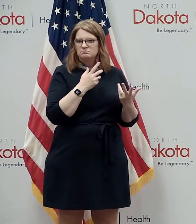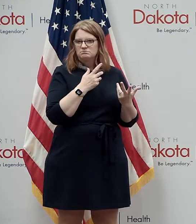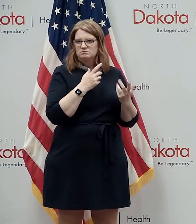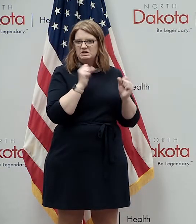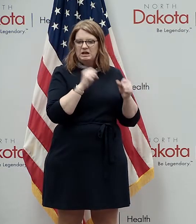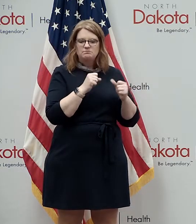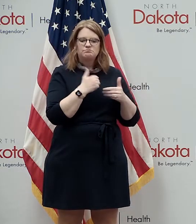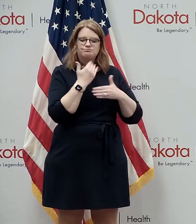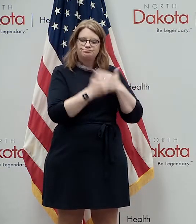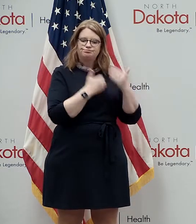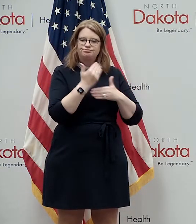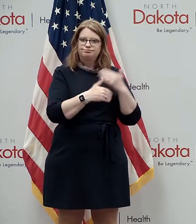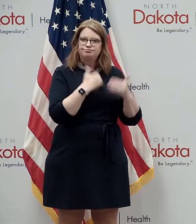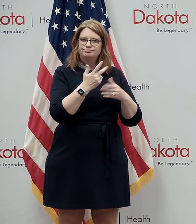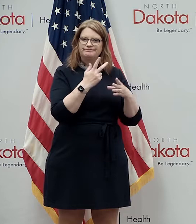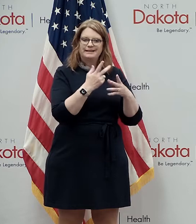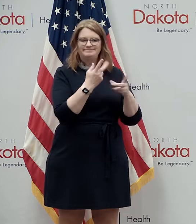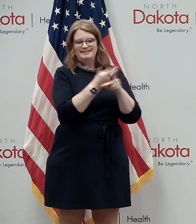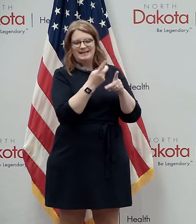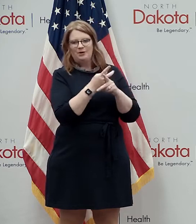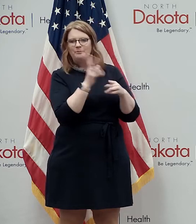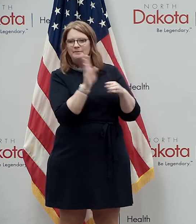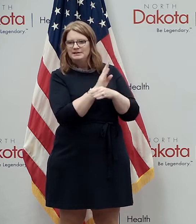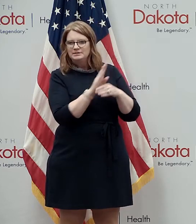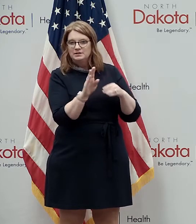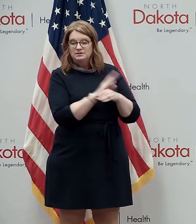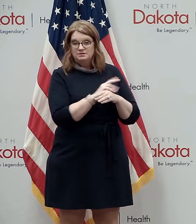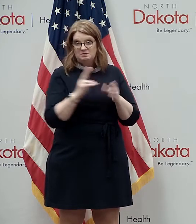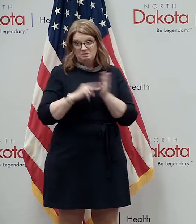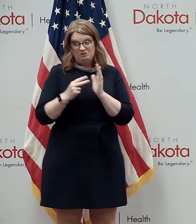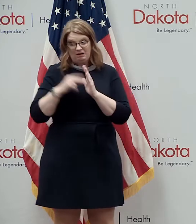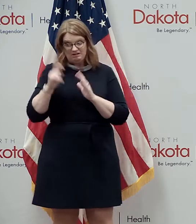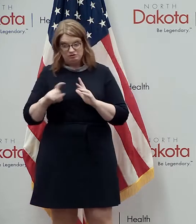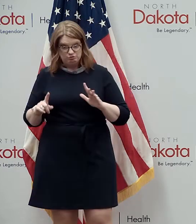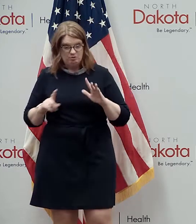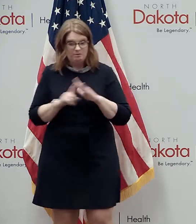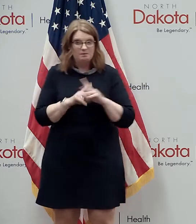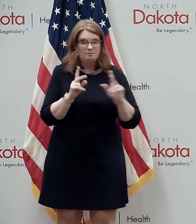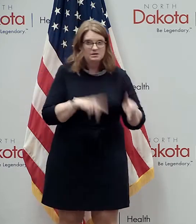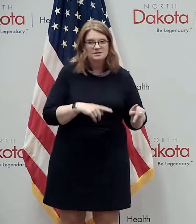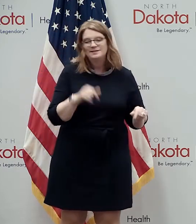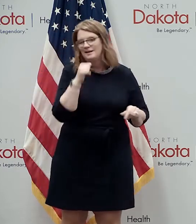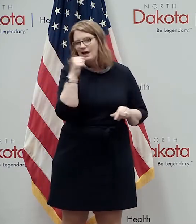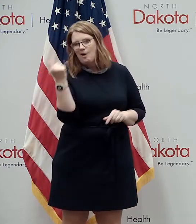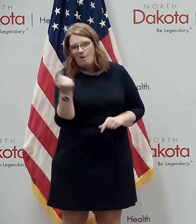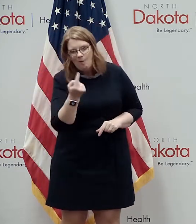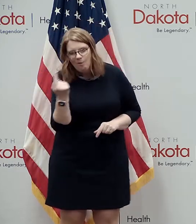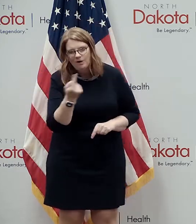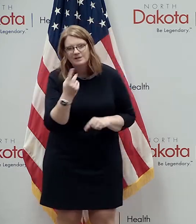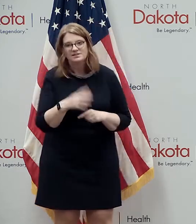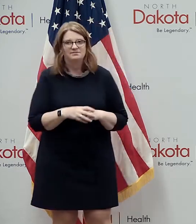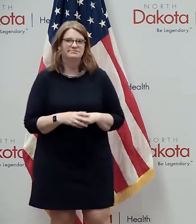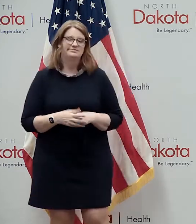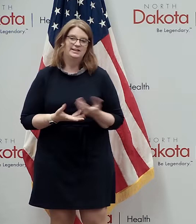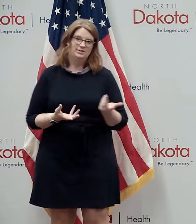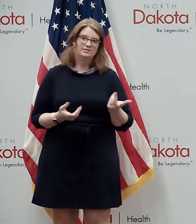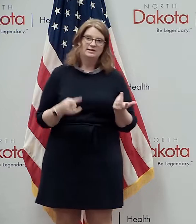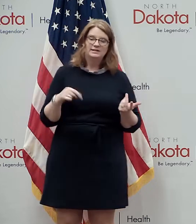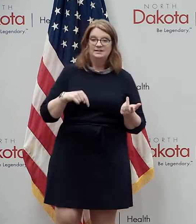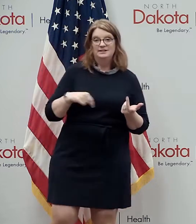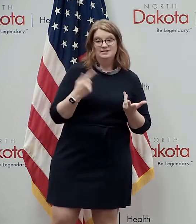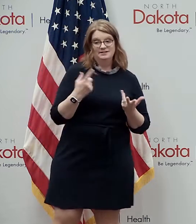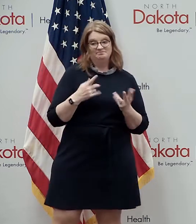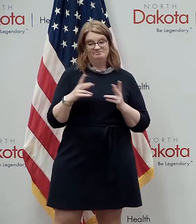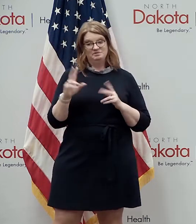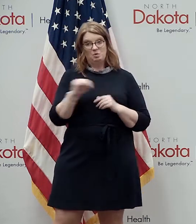done without having to come physically uh to a state location and we know given the the rural nature and the distributed nature of where